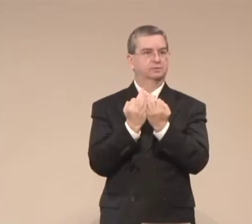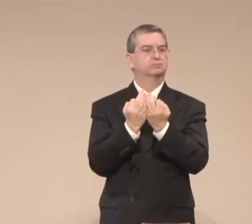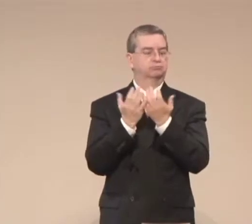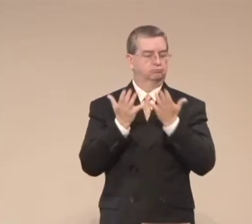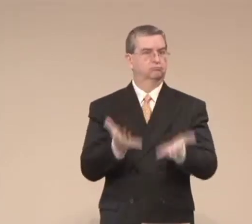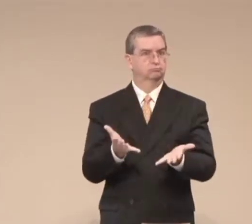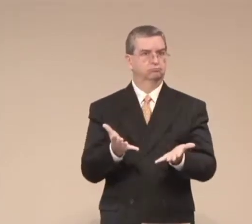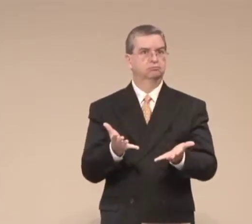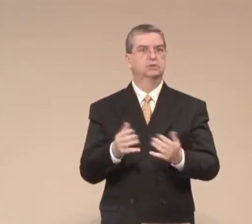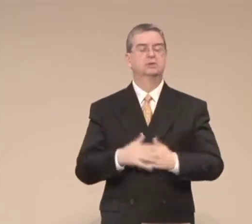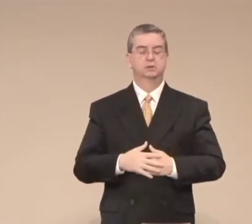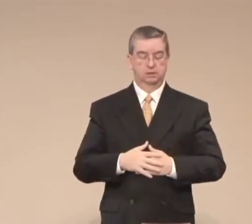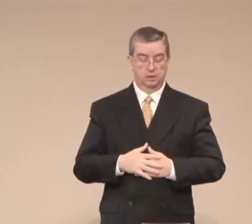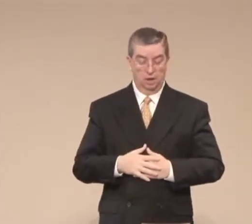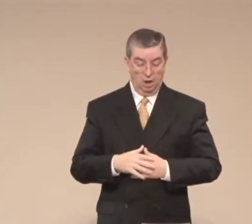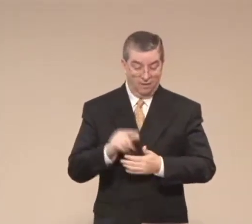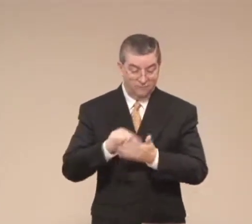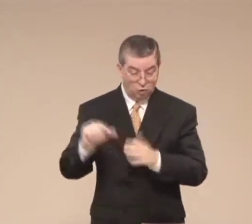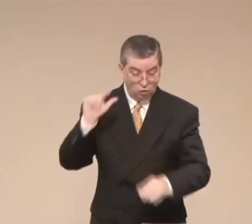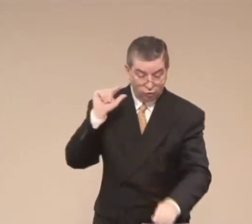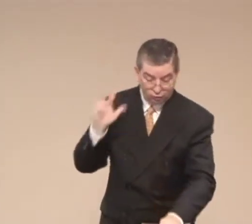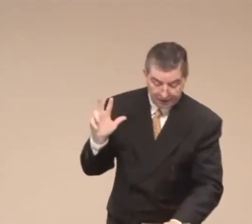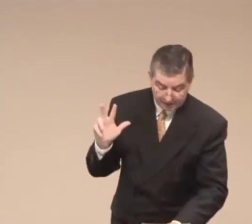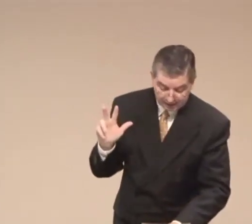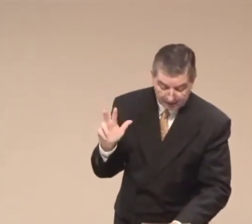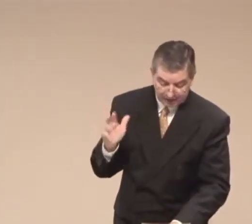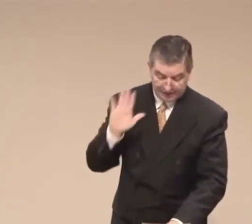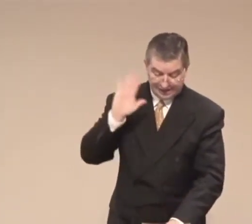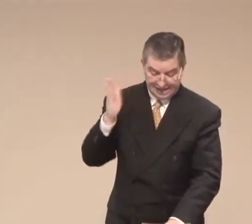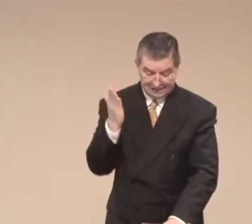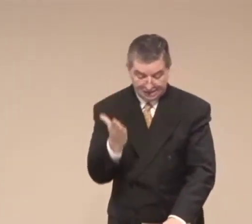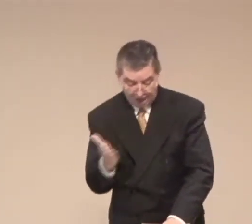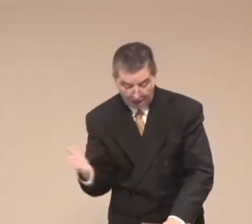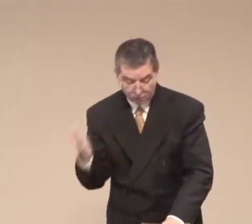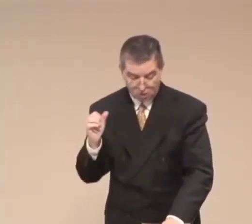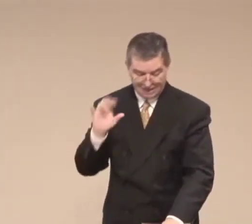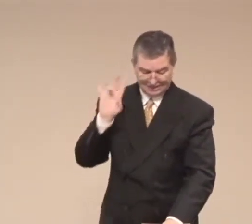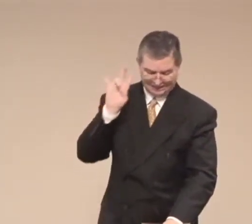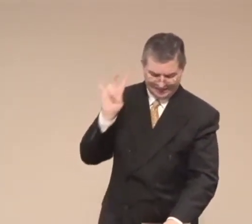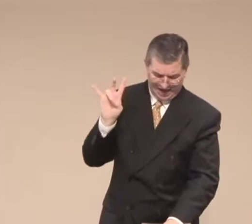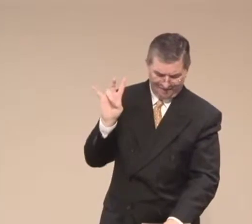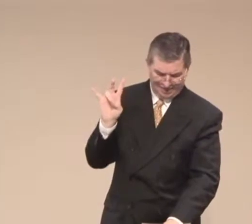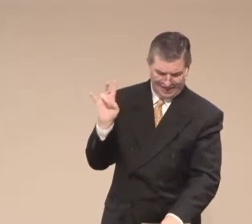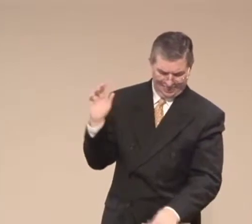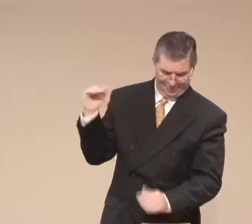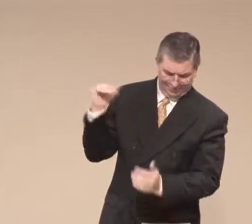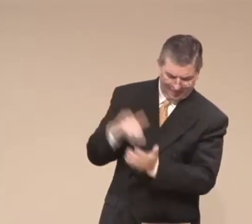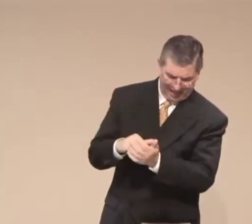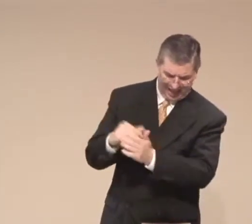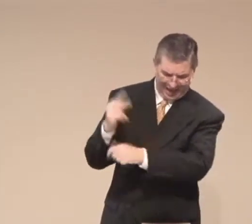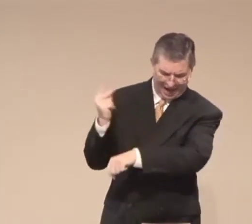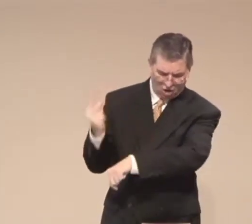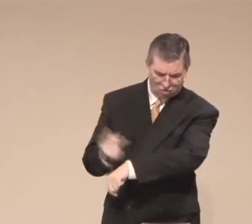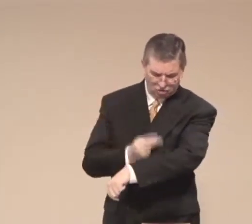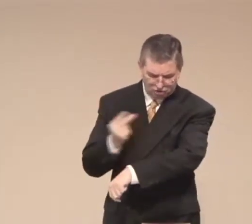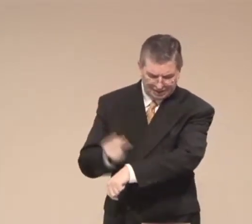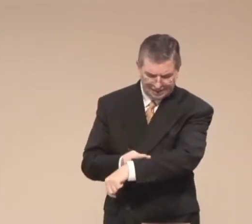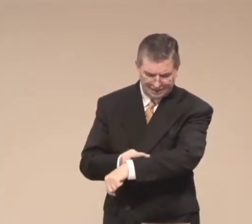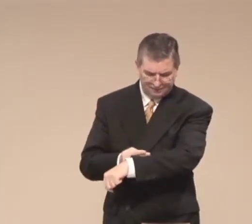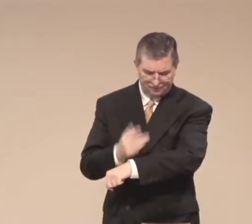So Job had a family. Let's look at verse 3. His substance also was 7